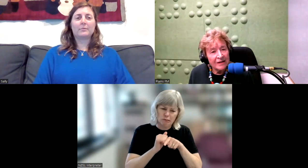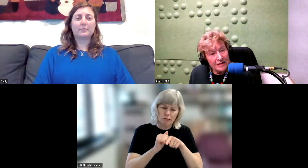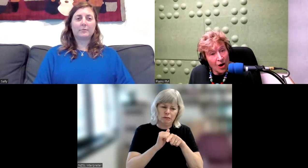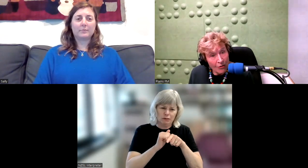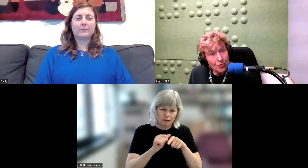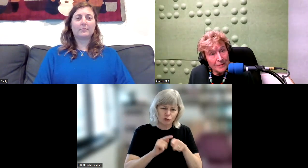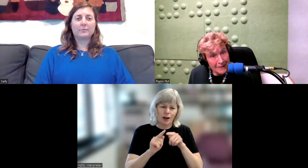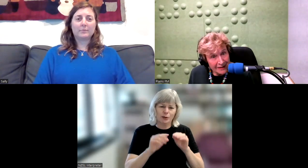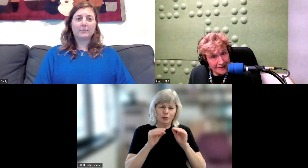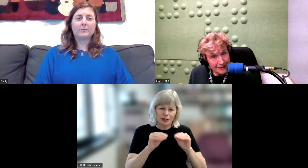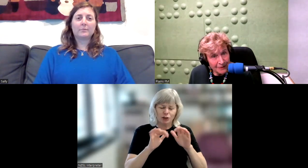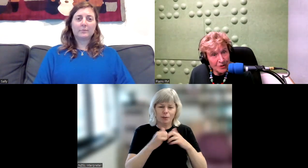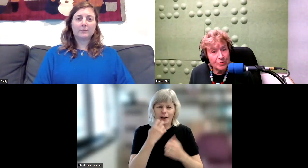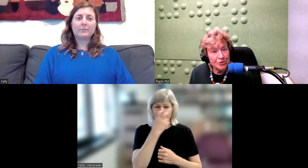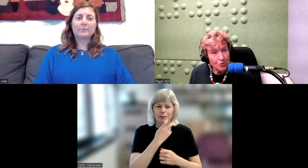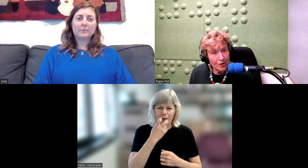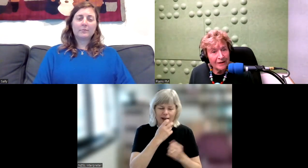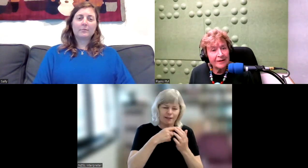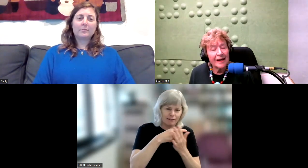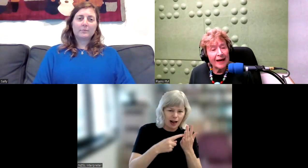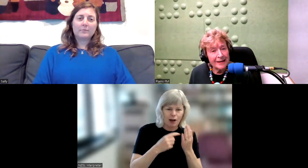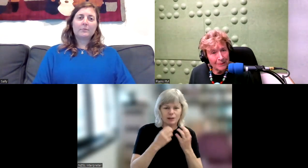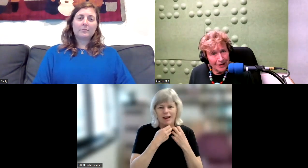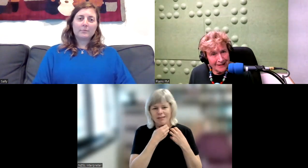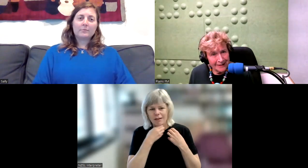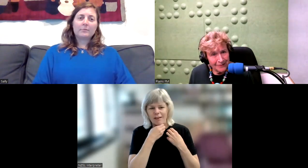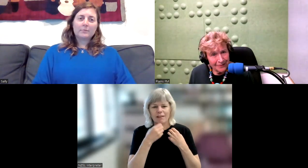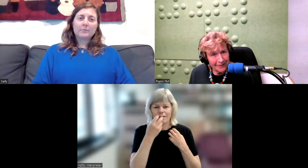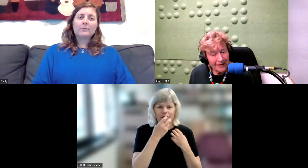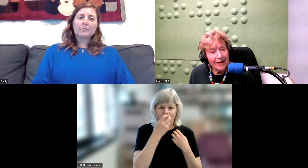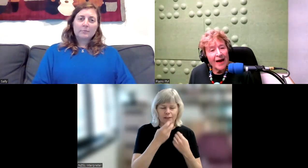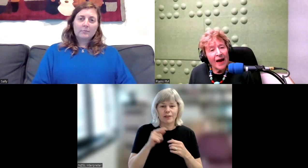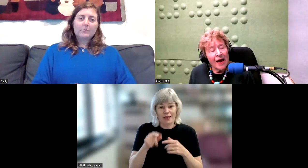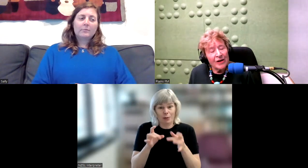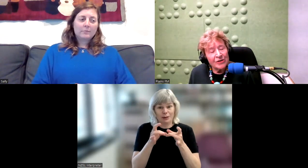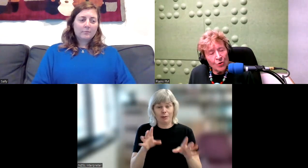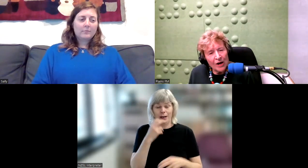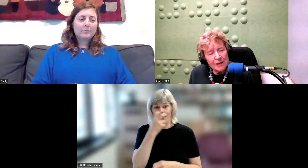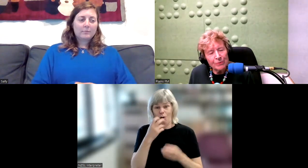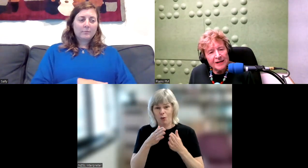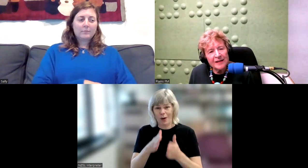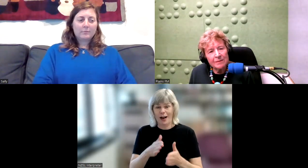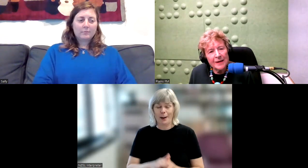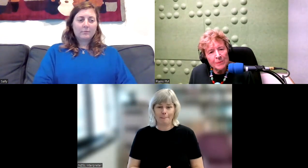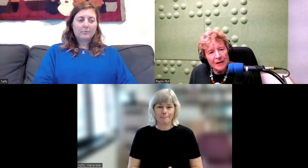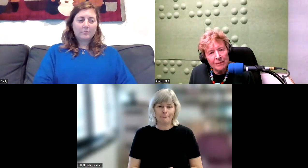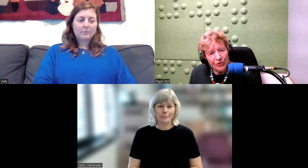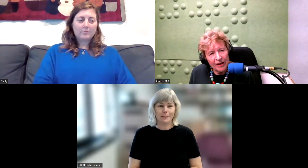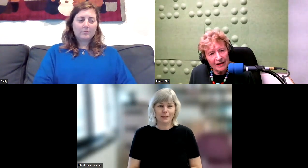oral method, which was talking and lip reading. Talk lip reading. Many people think